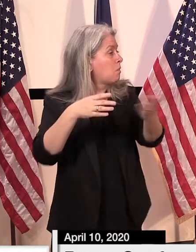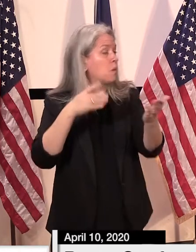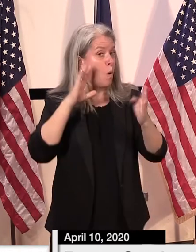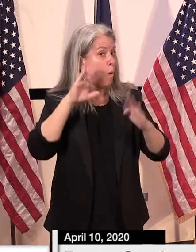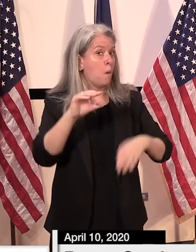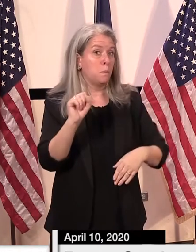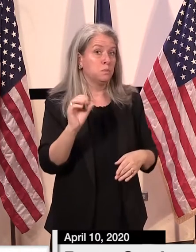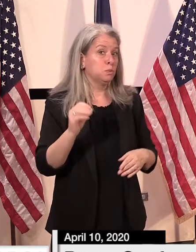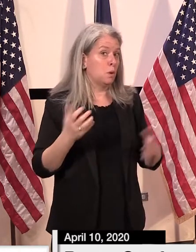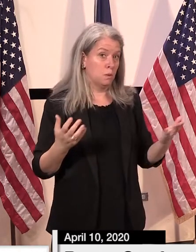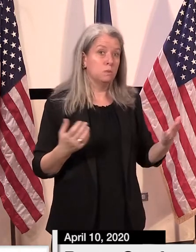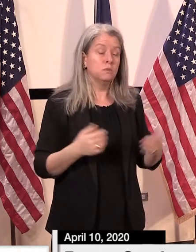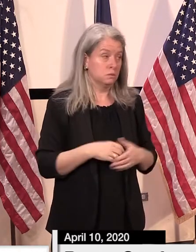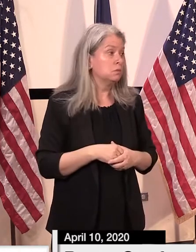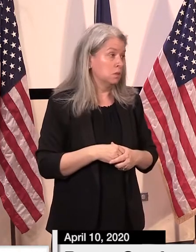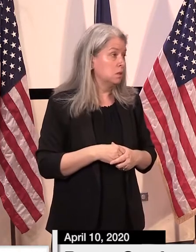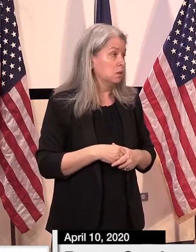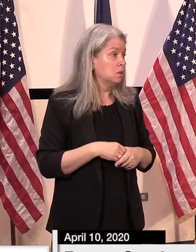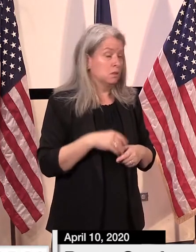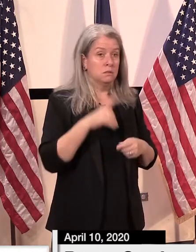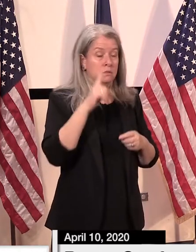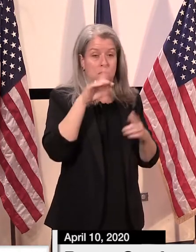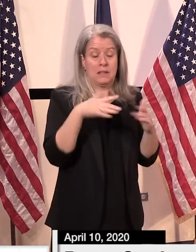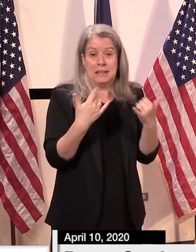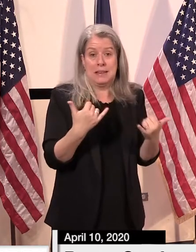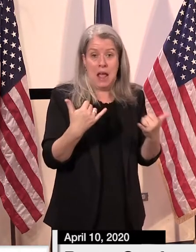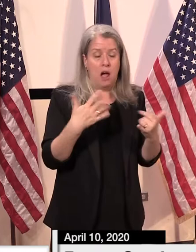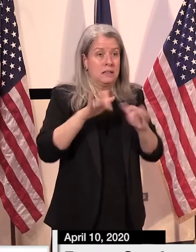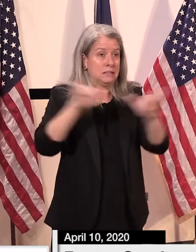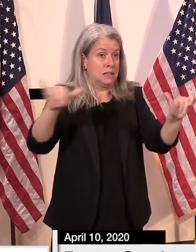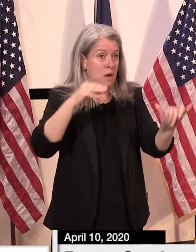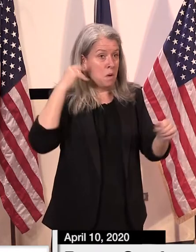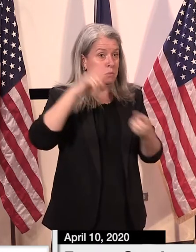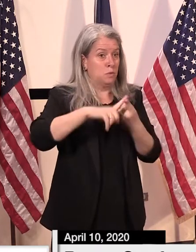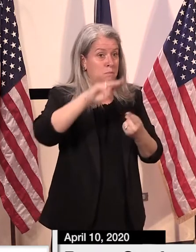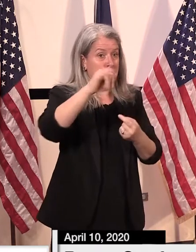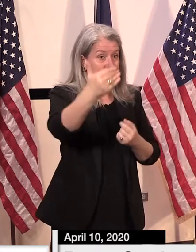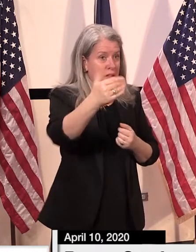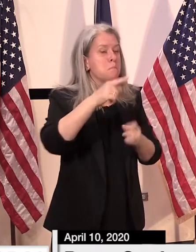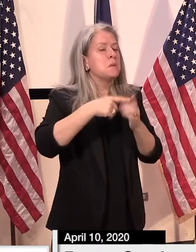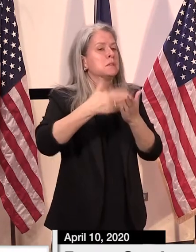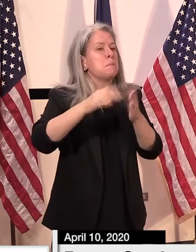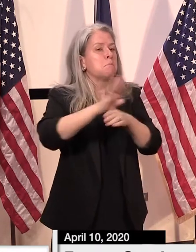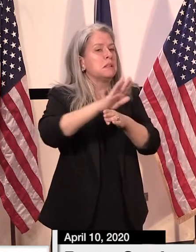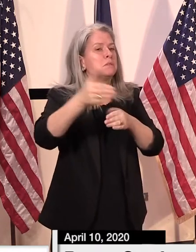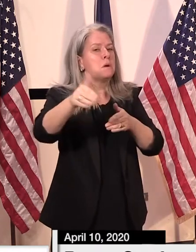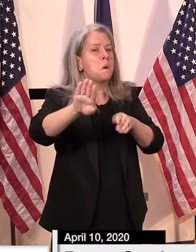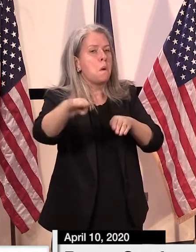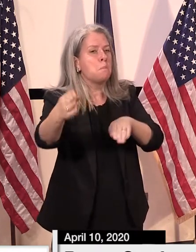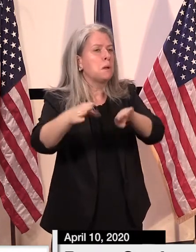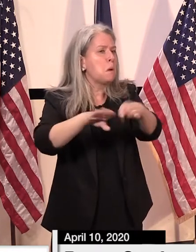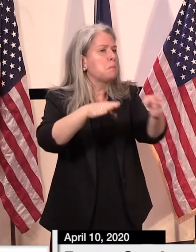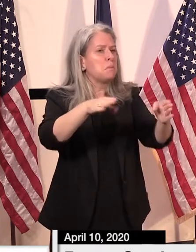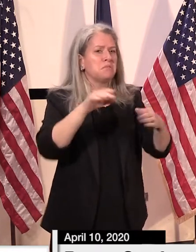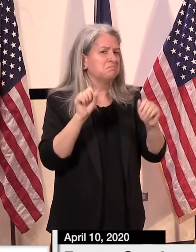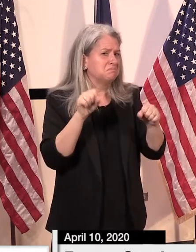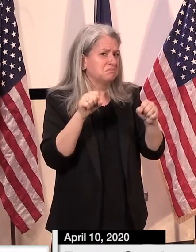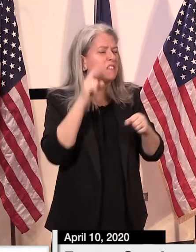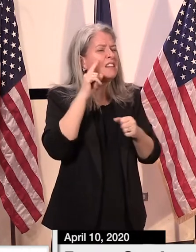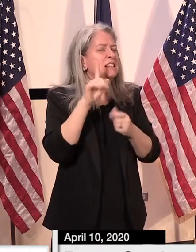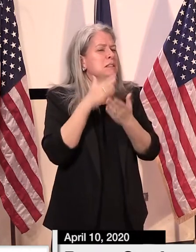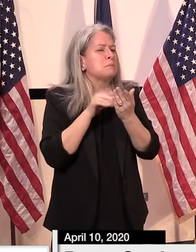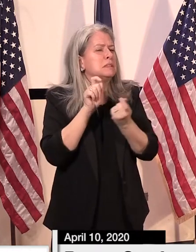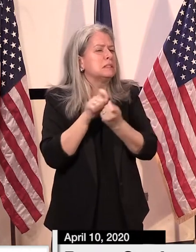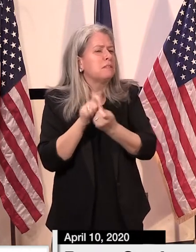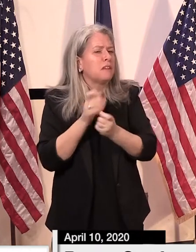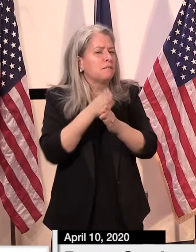move in a positive direction, as we're doing right now, then we will start opening that up to certain sectors.